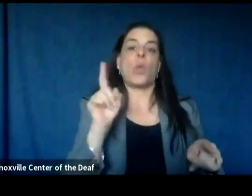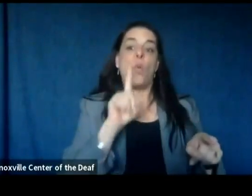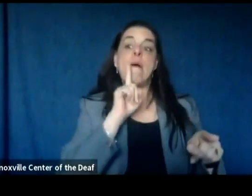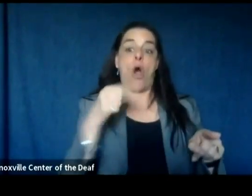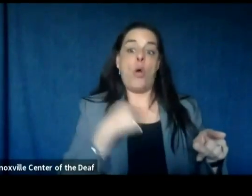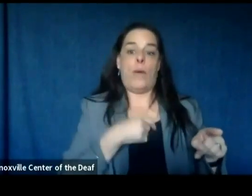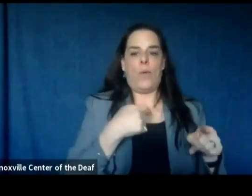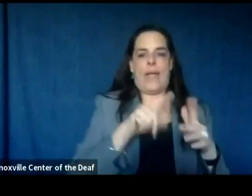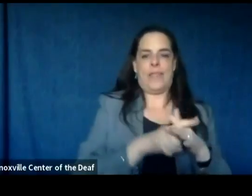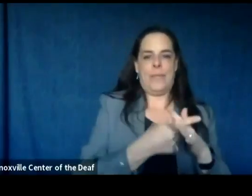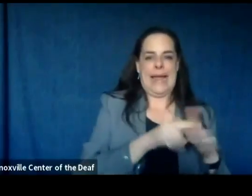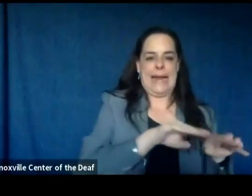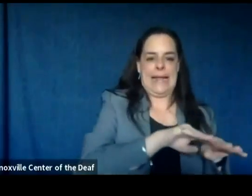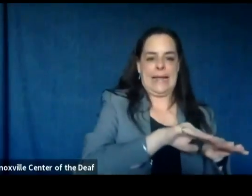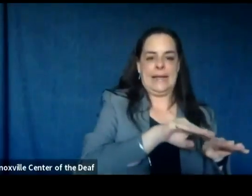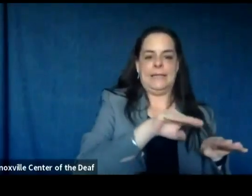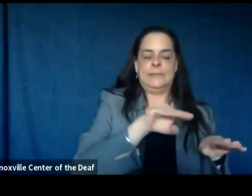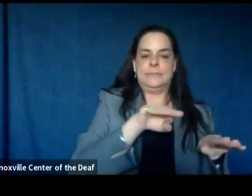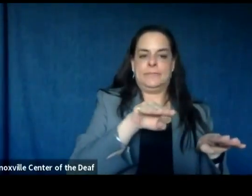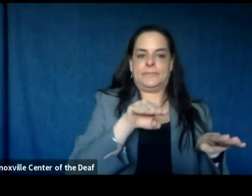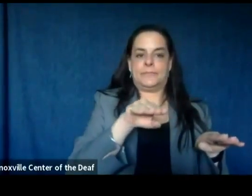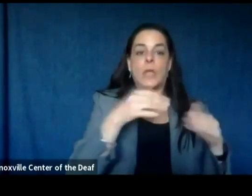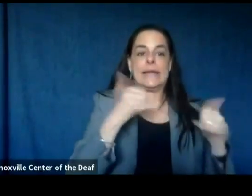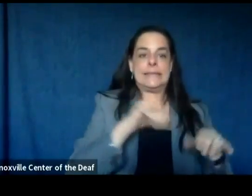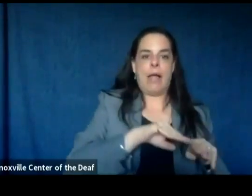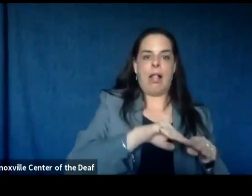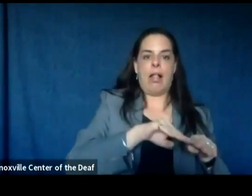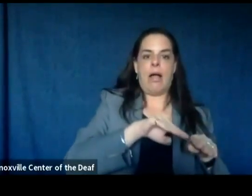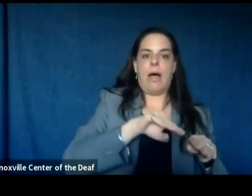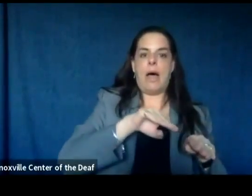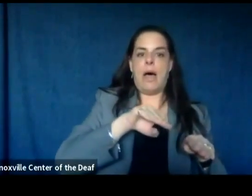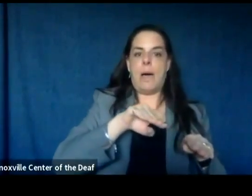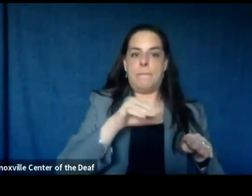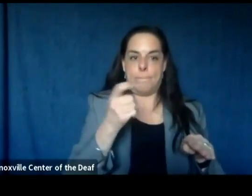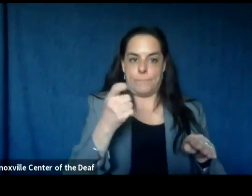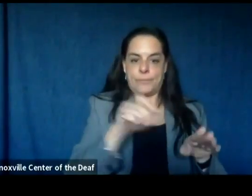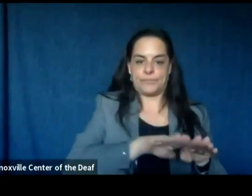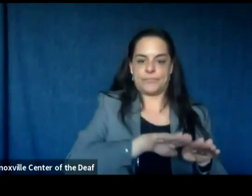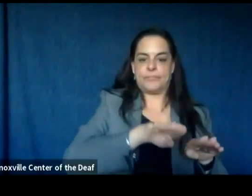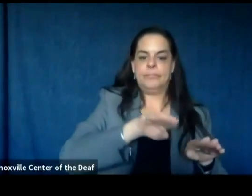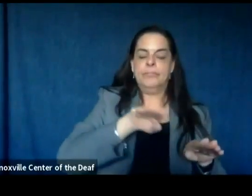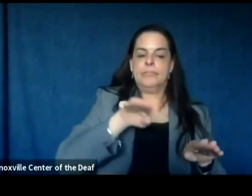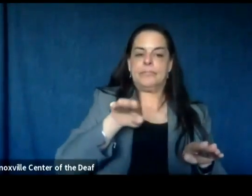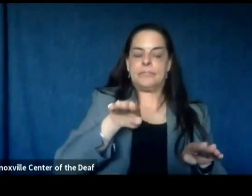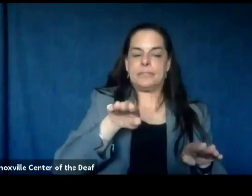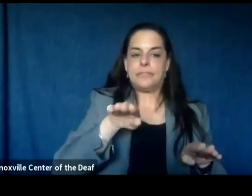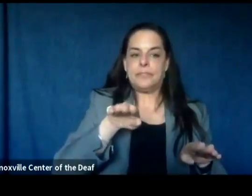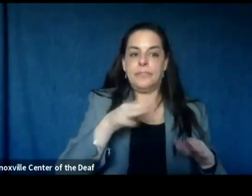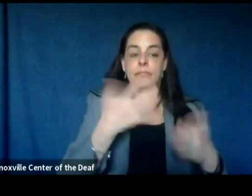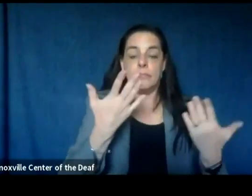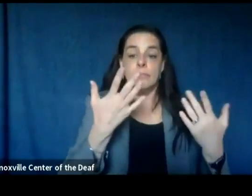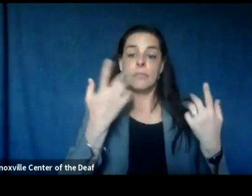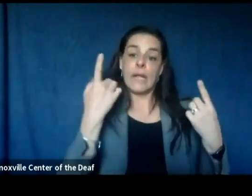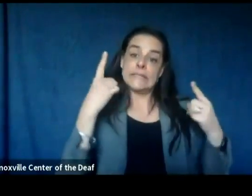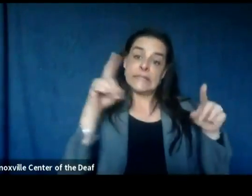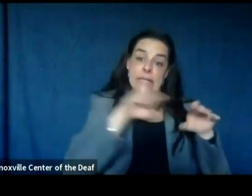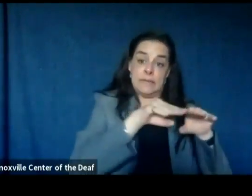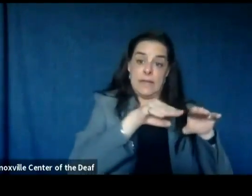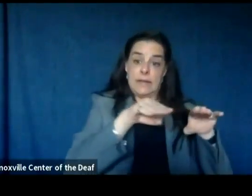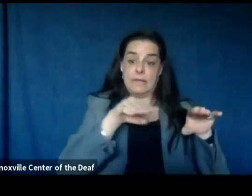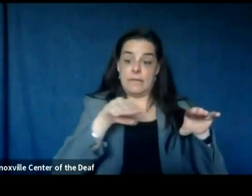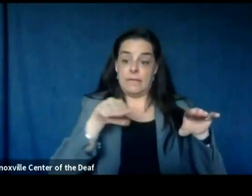we're at the beginning um we're still on the upslope of the curve um successfully flattening the curve